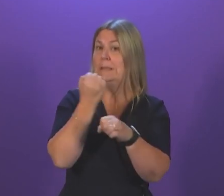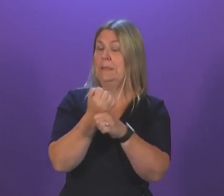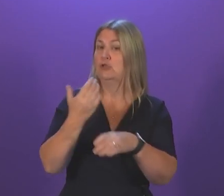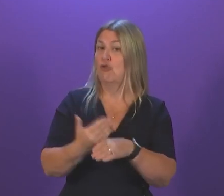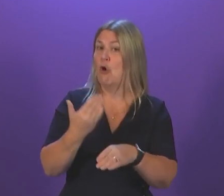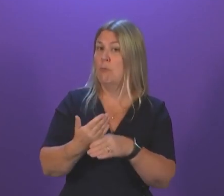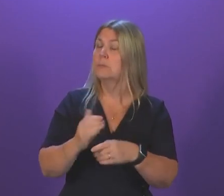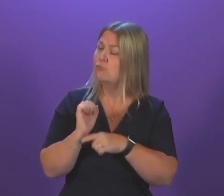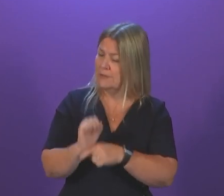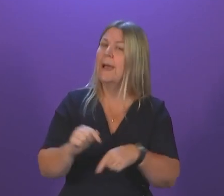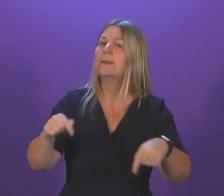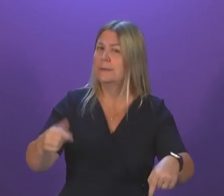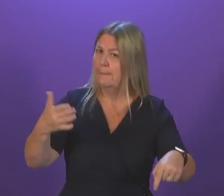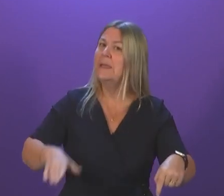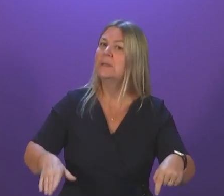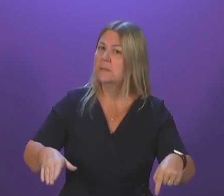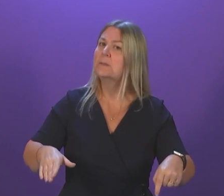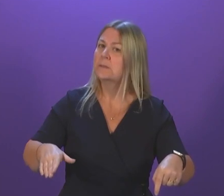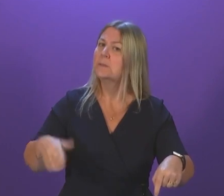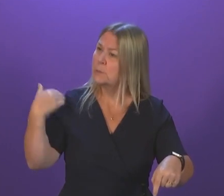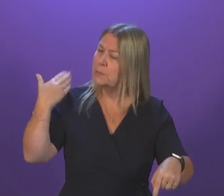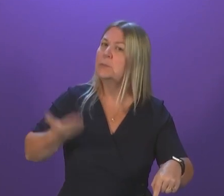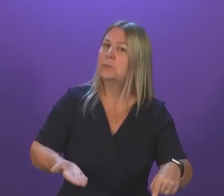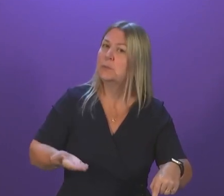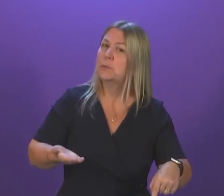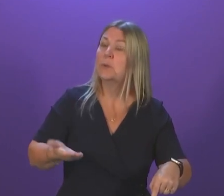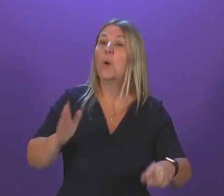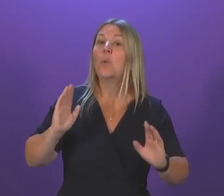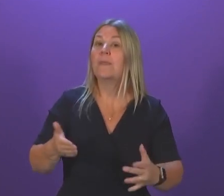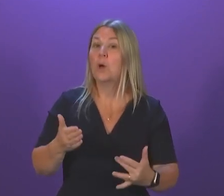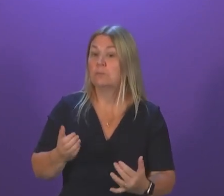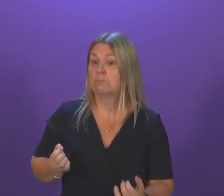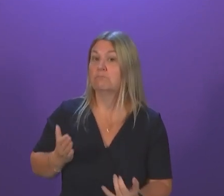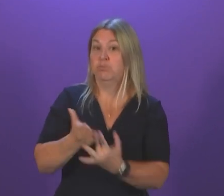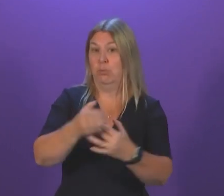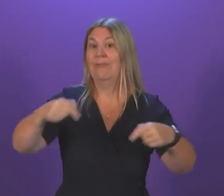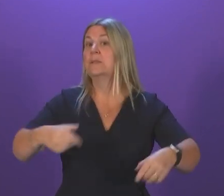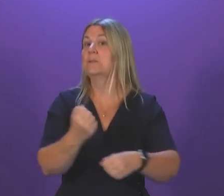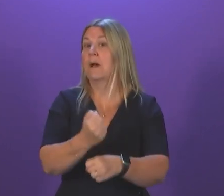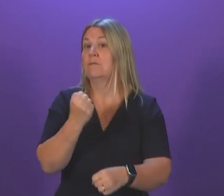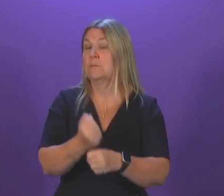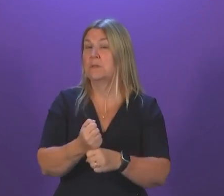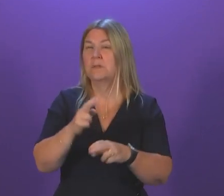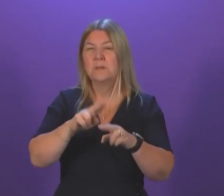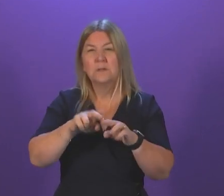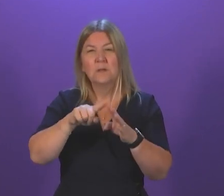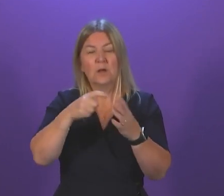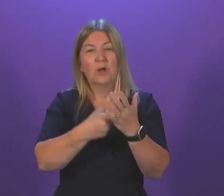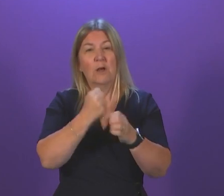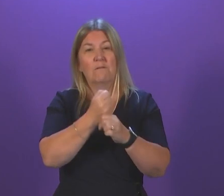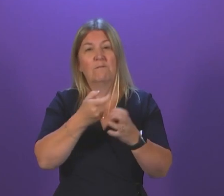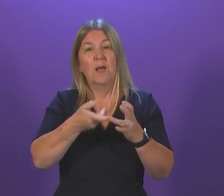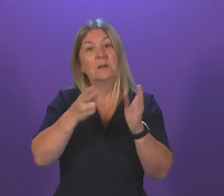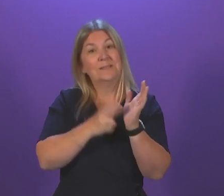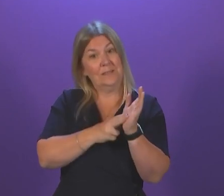Scotland. Because without the intervention of this government, Ferguson's would not still be open, it would not still be